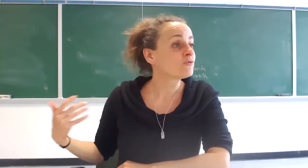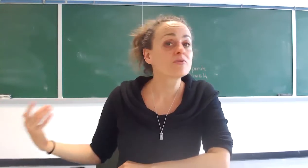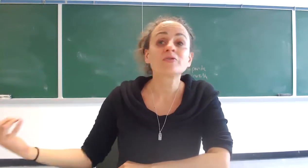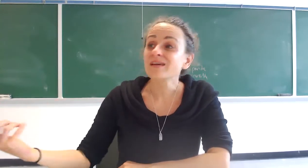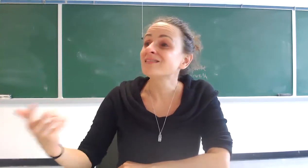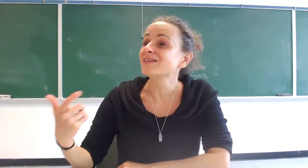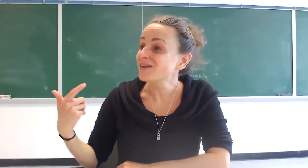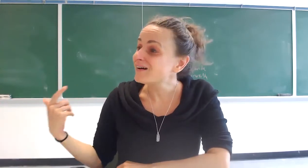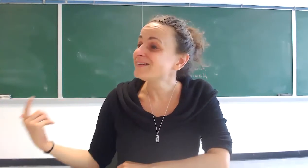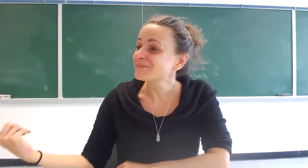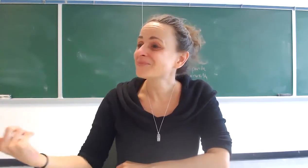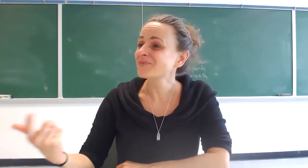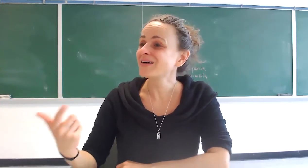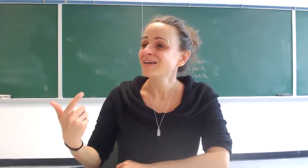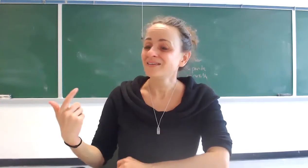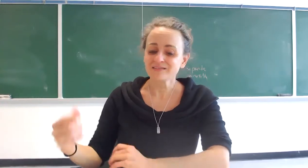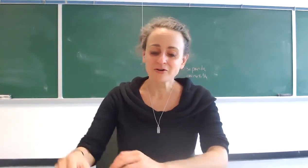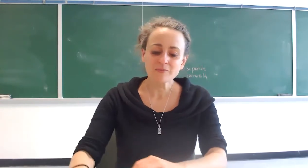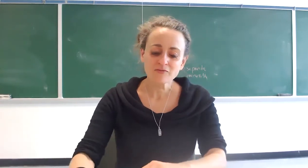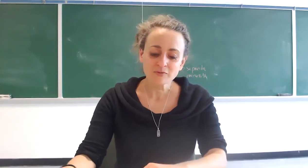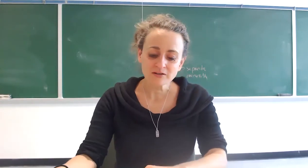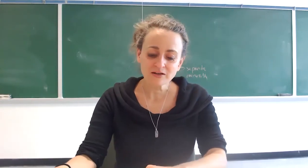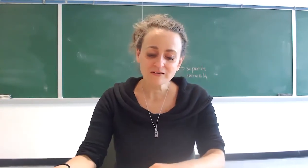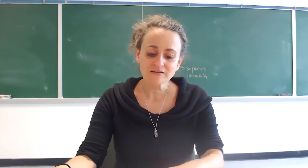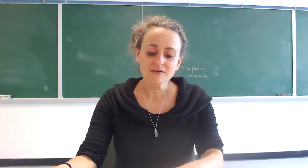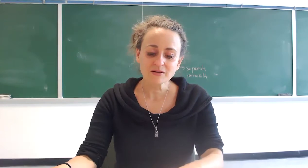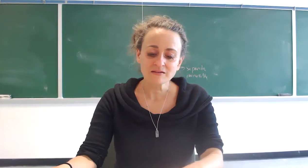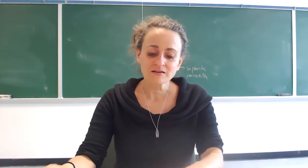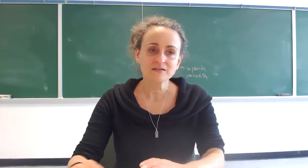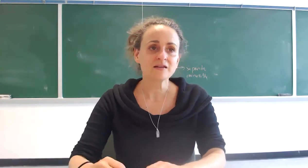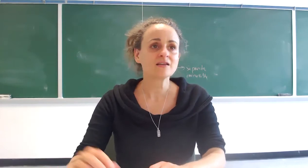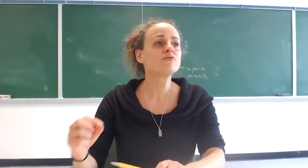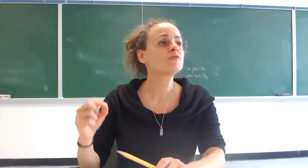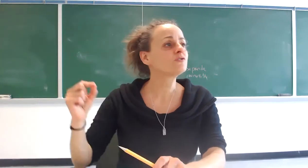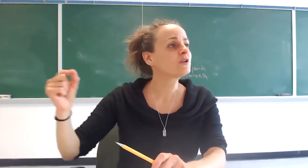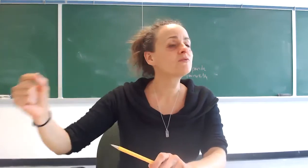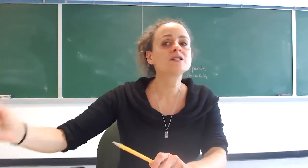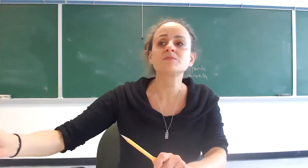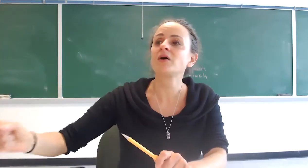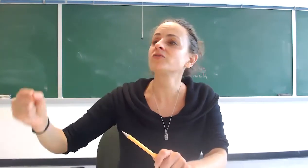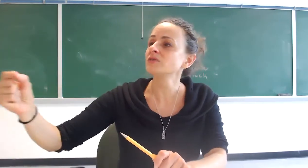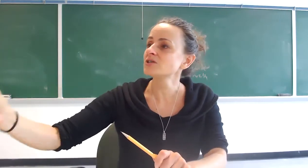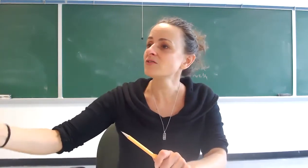protecting god right this is very powerful what levinas is saying basically is that if we do not respond to each other